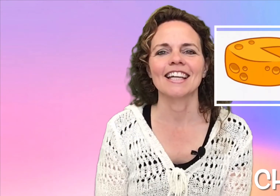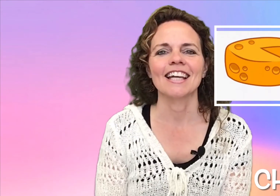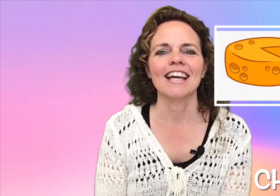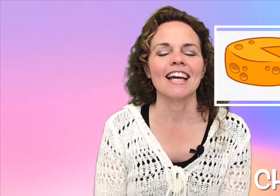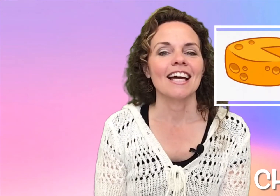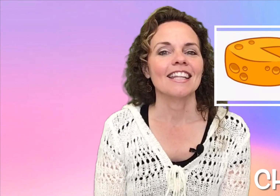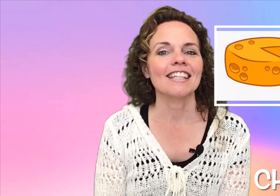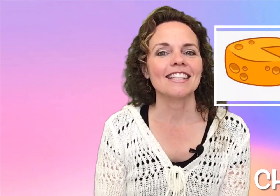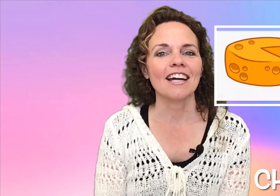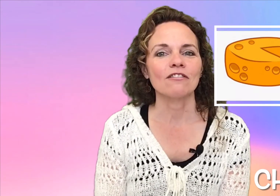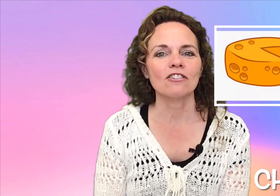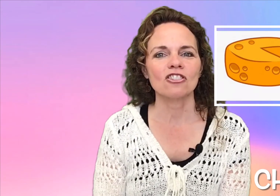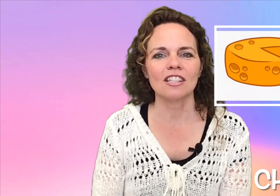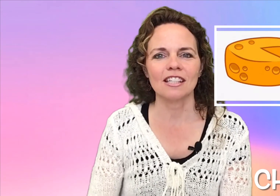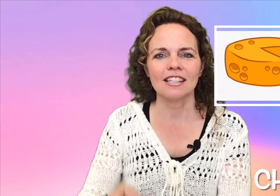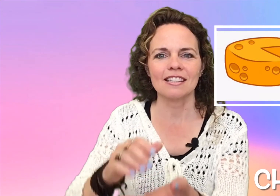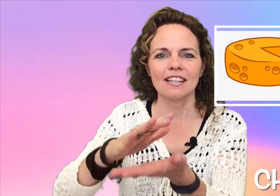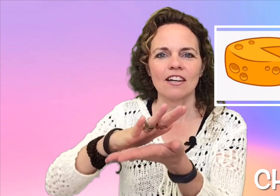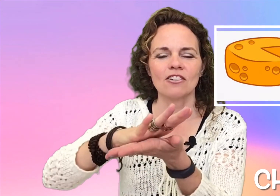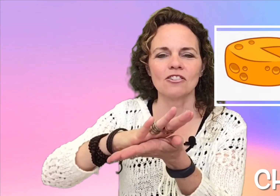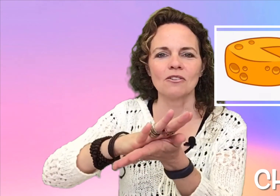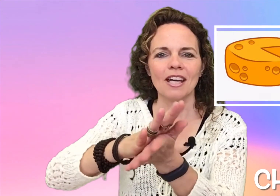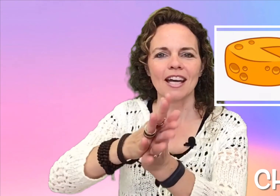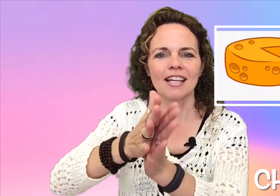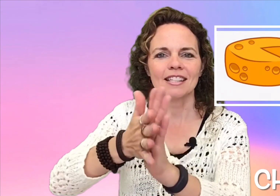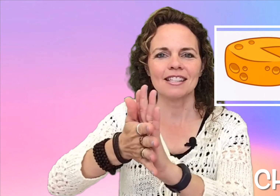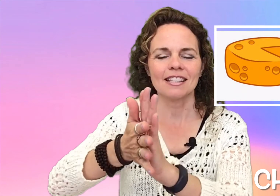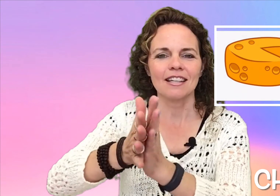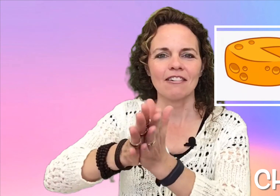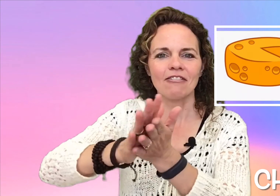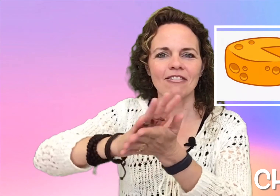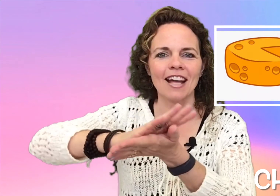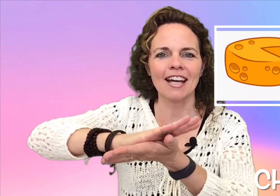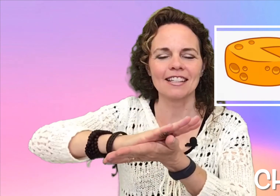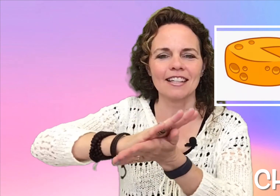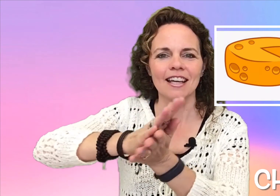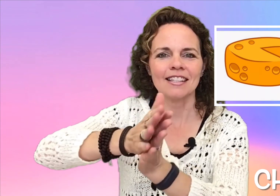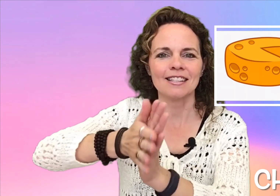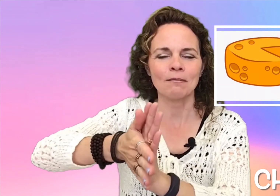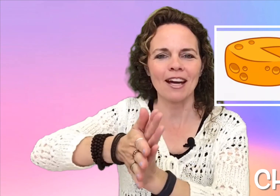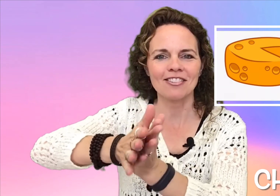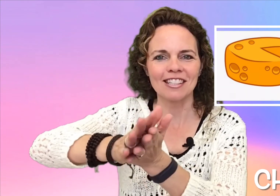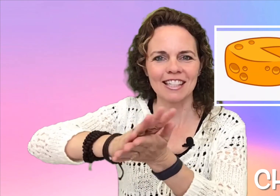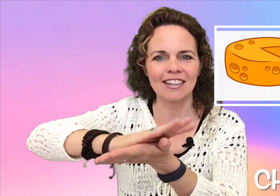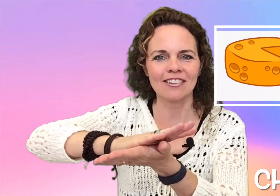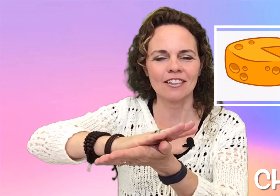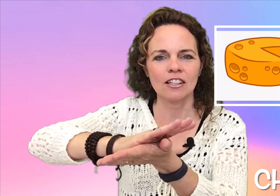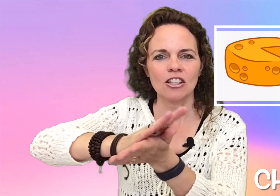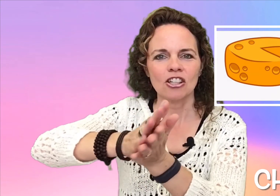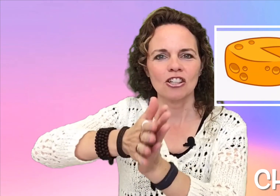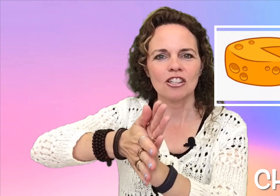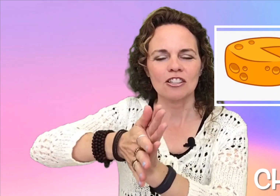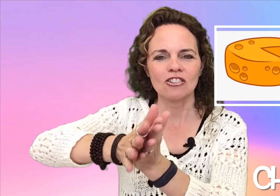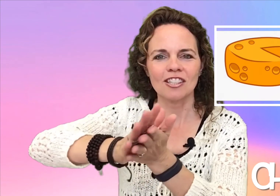The sign for cheese. Two hands flat and smashed together. Cheese.